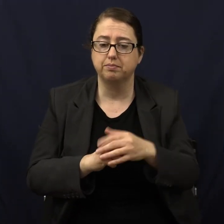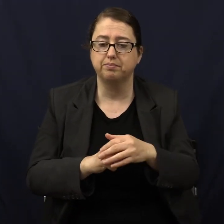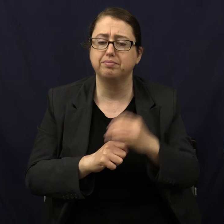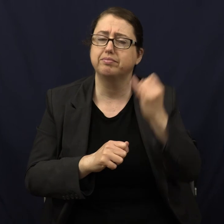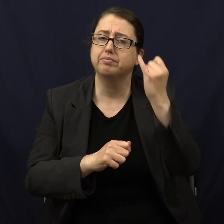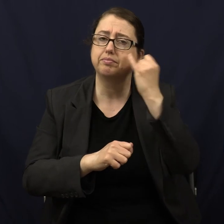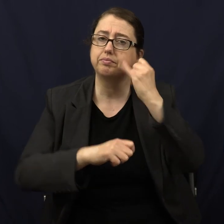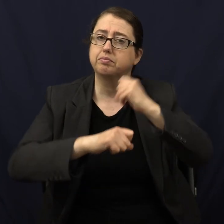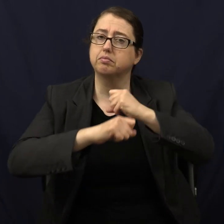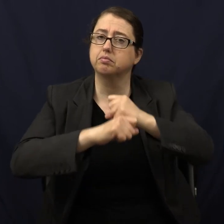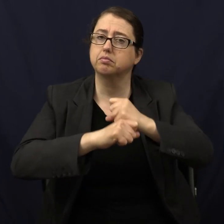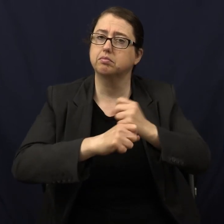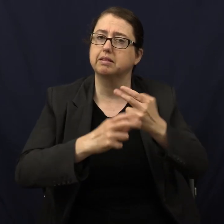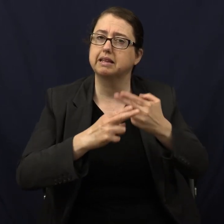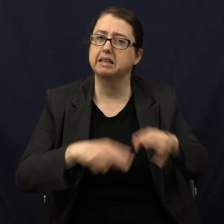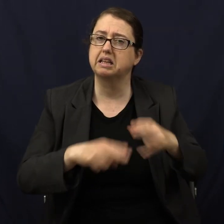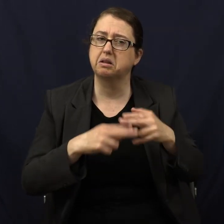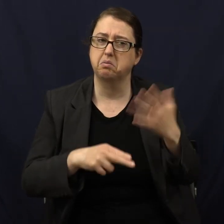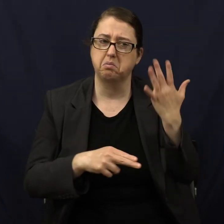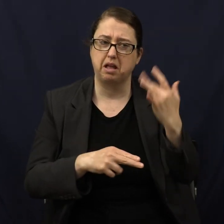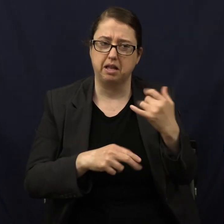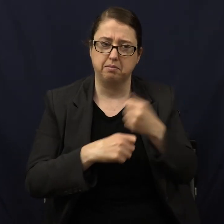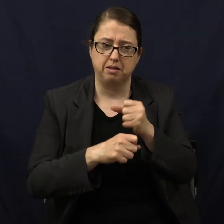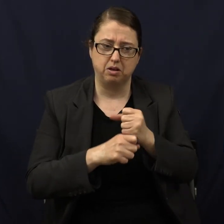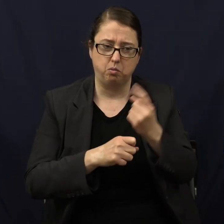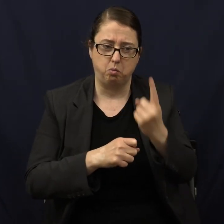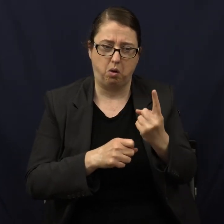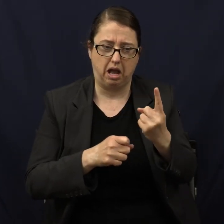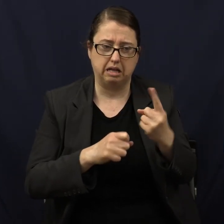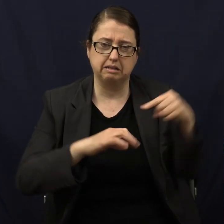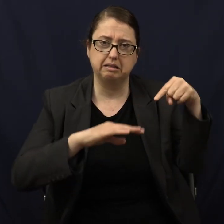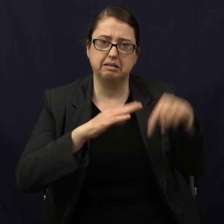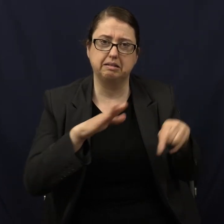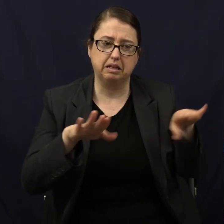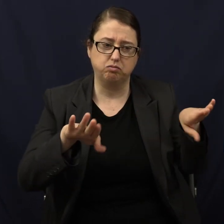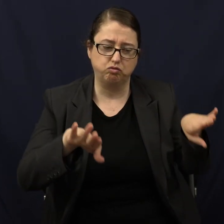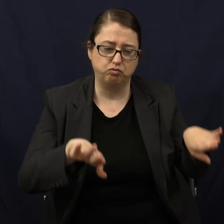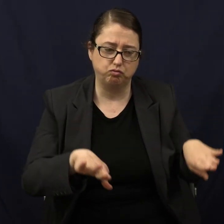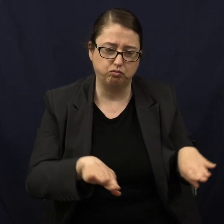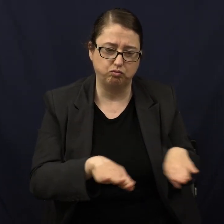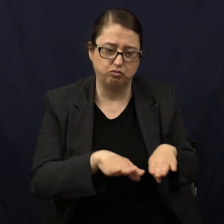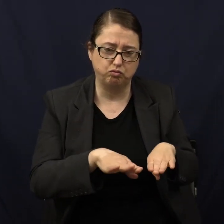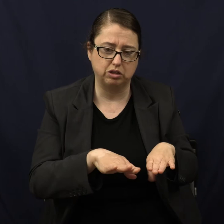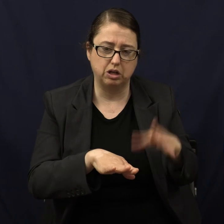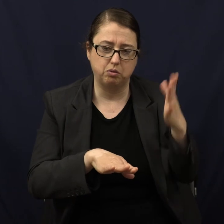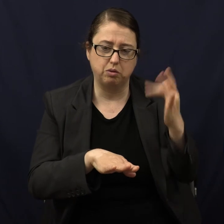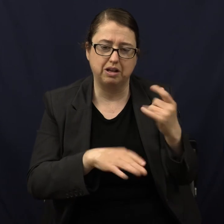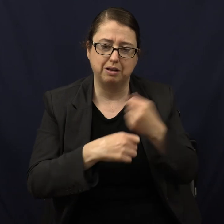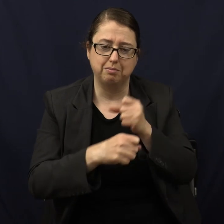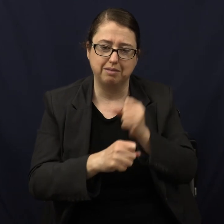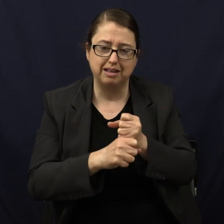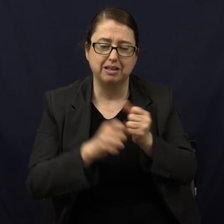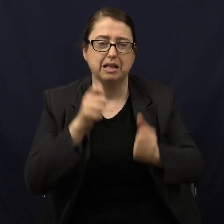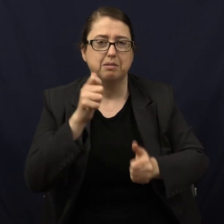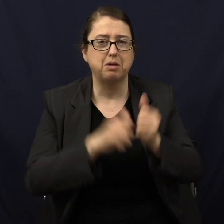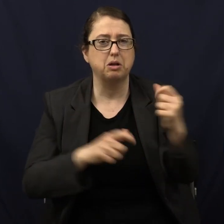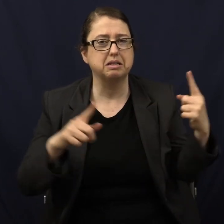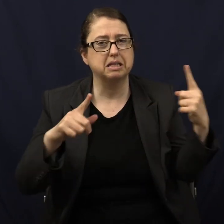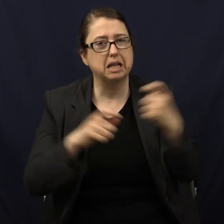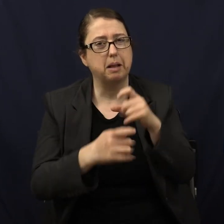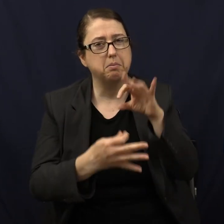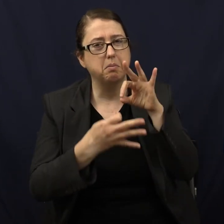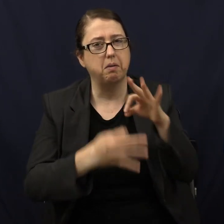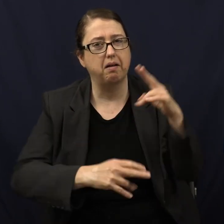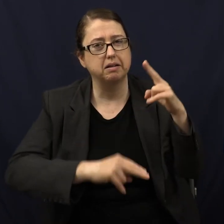is if it's to protect the eggs, why don't you just make one deep furrow? Why do you gotta create the most complex and